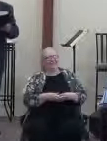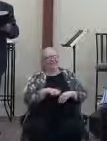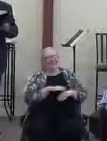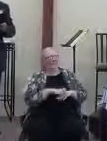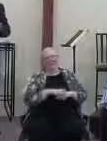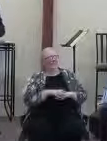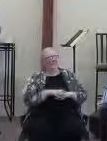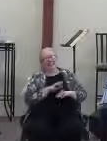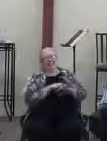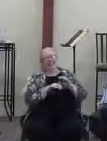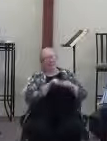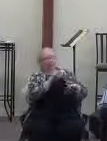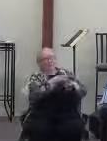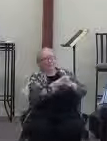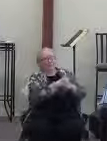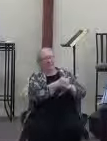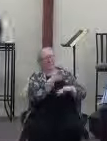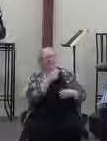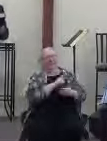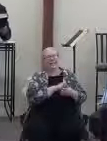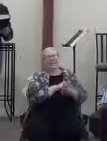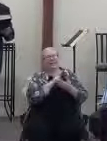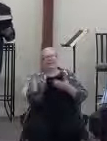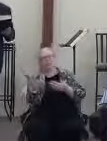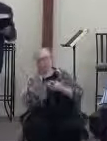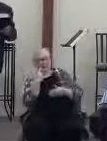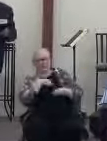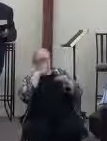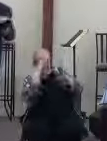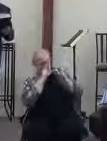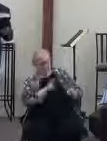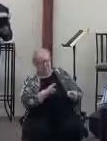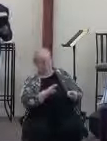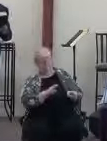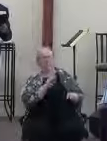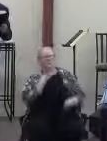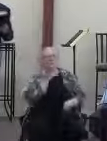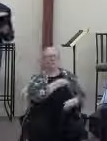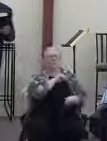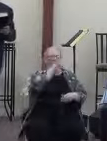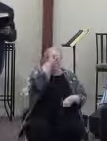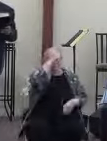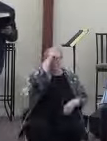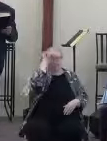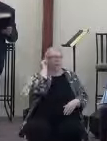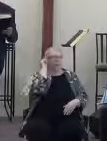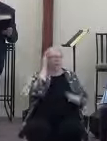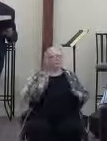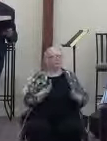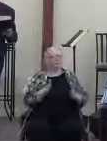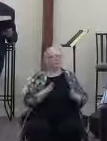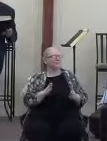And June 9th, we're going to honor our graduates again, and that's the Sunday I'm going to give the message on